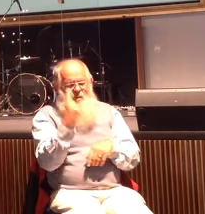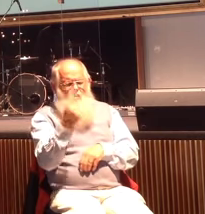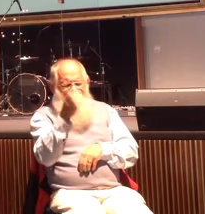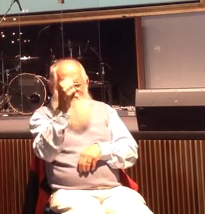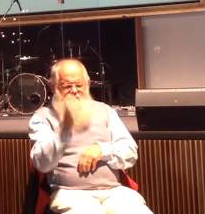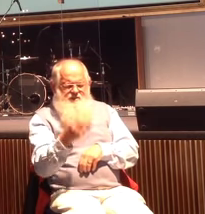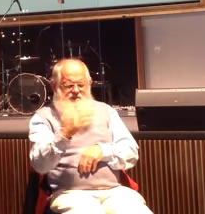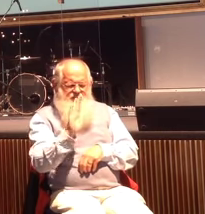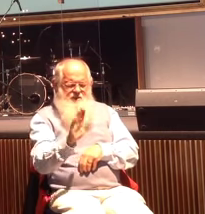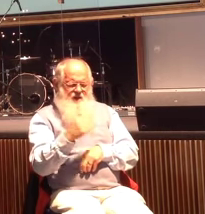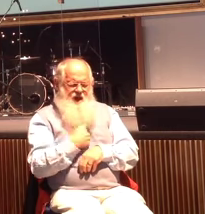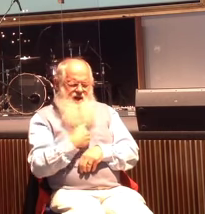now